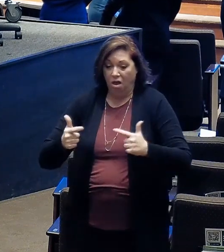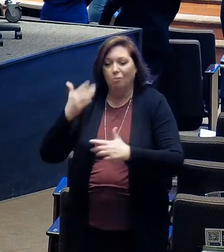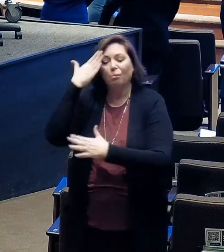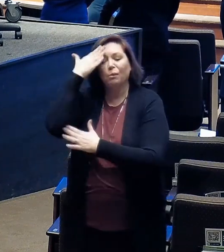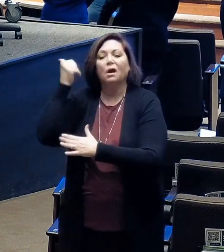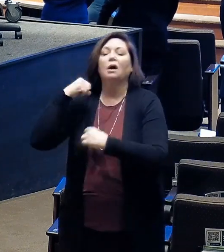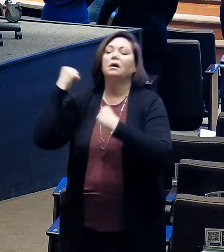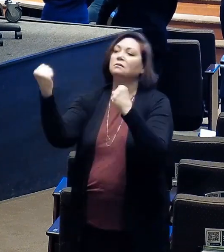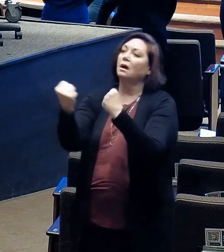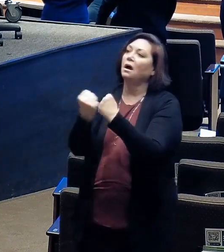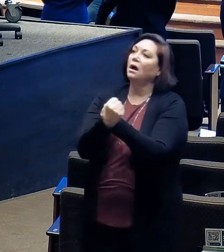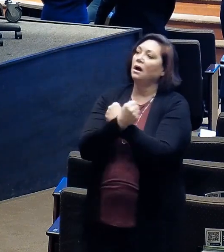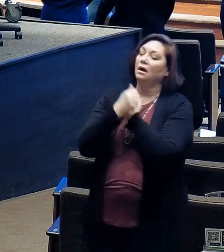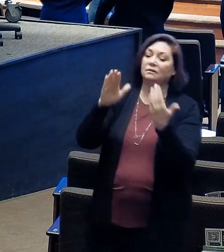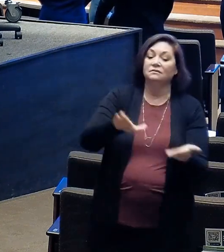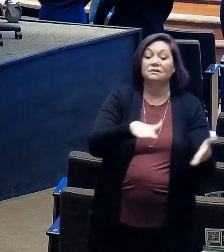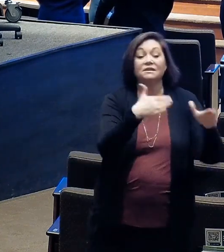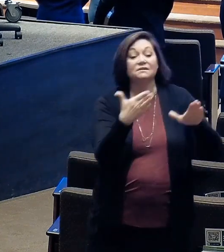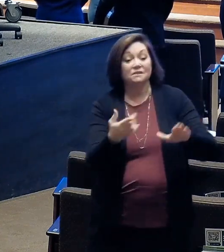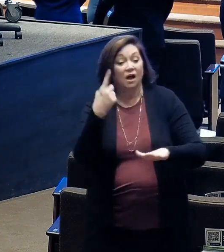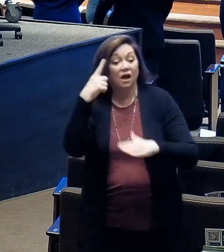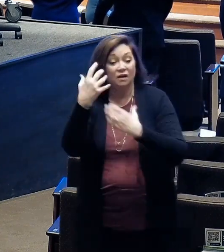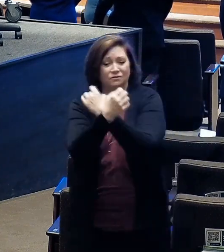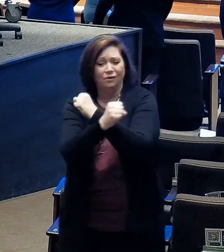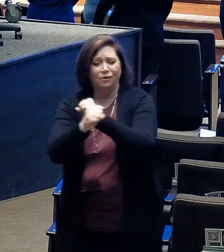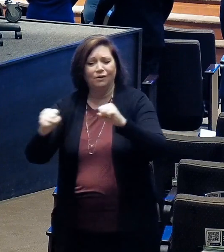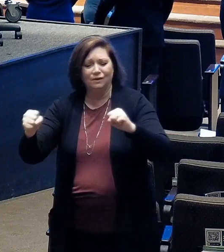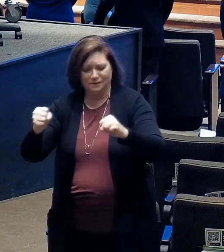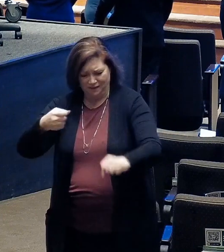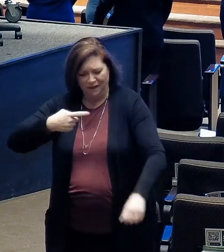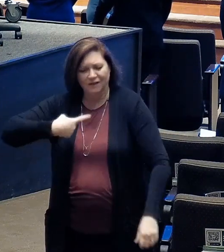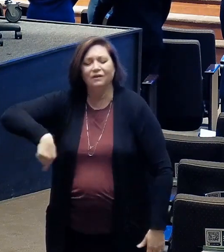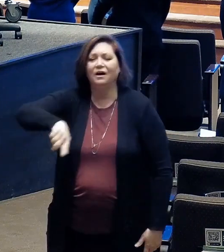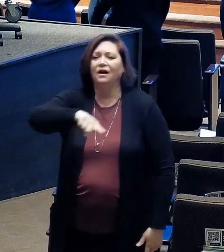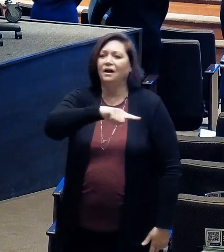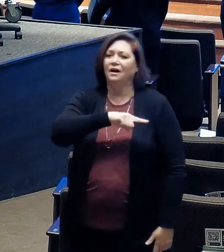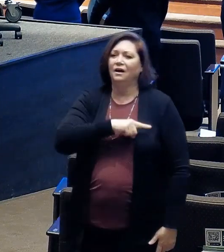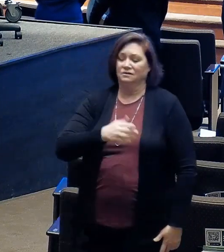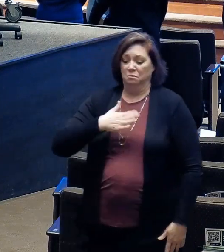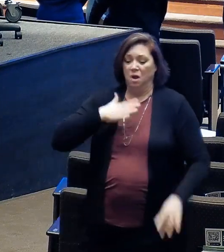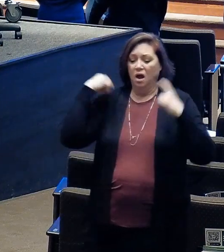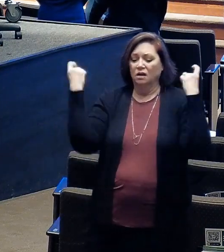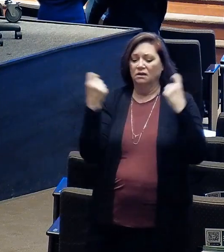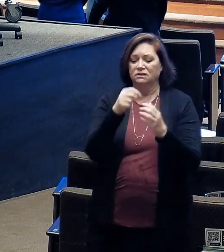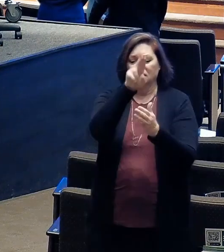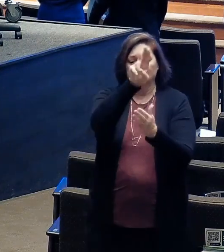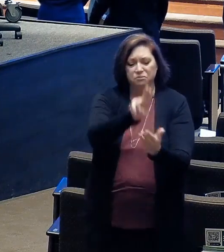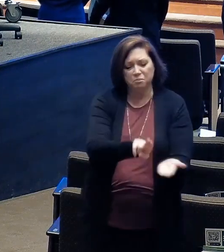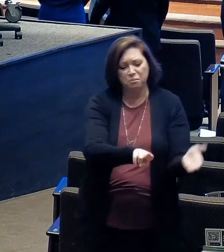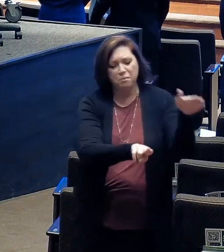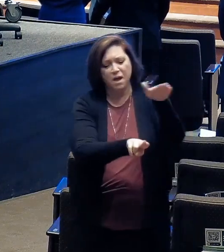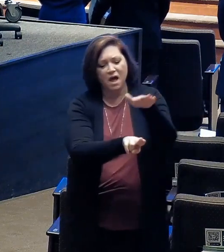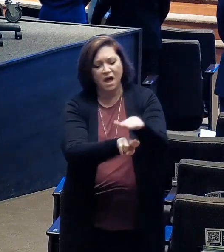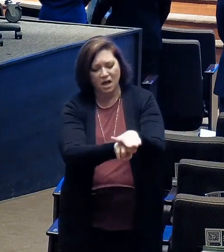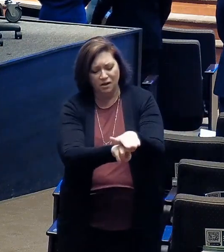dying he saved me, married he carrying my sins far